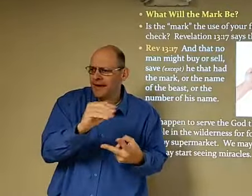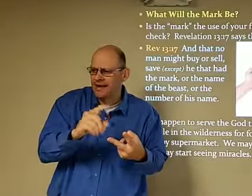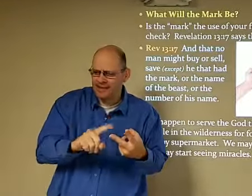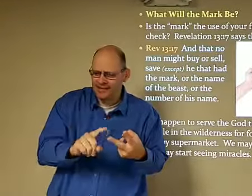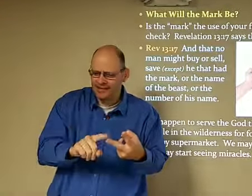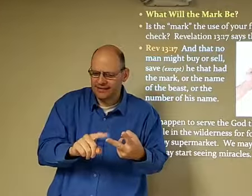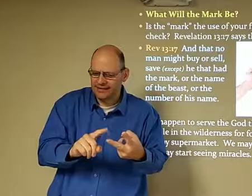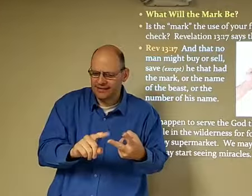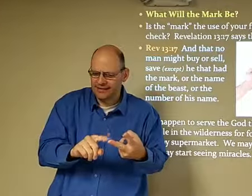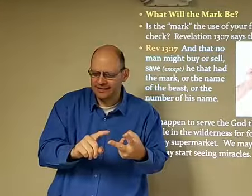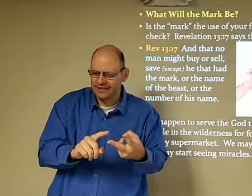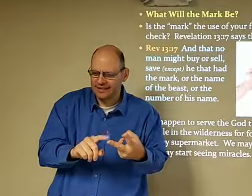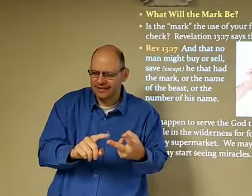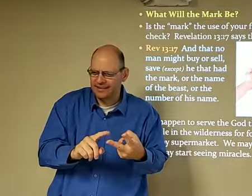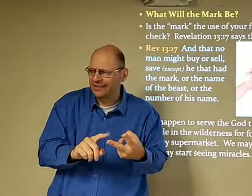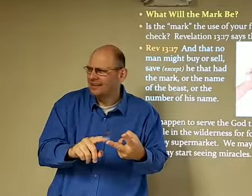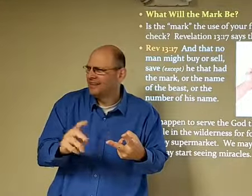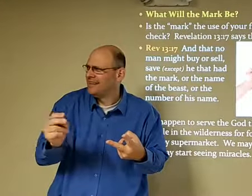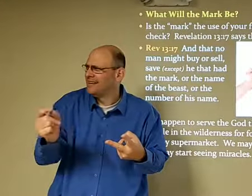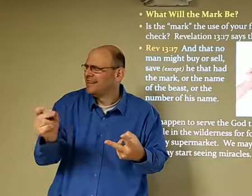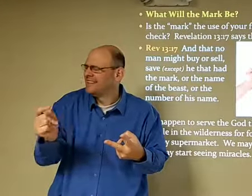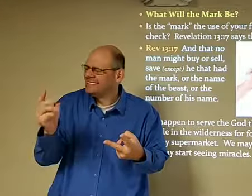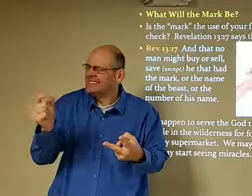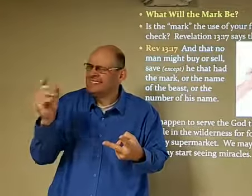they had manna and I'm trying to remember something else